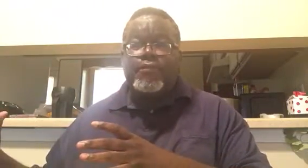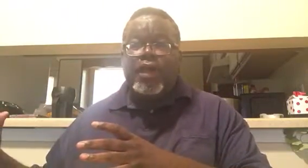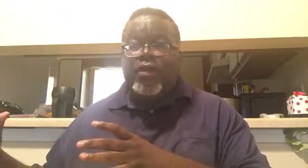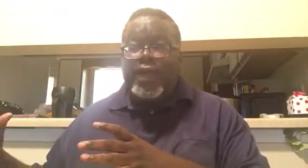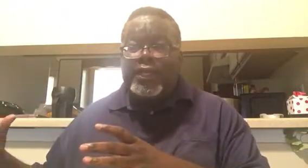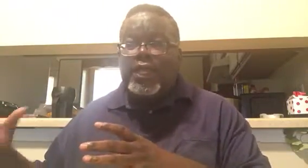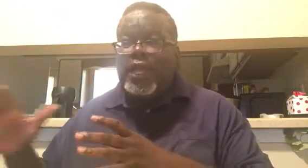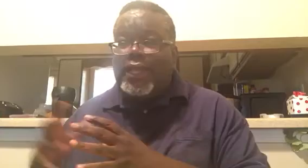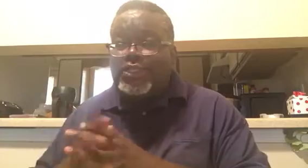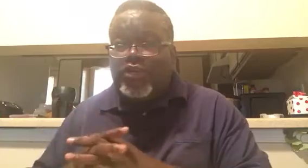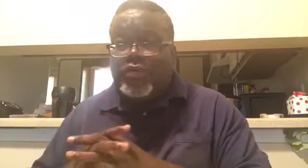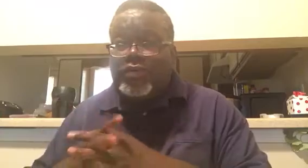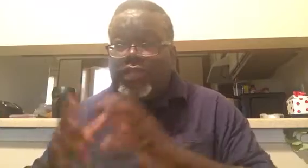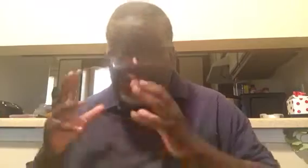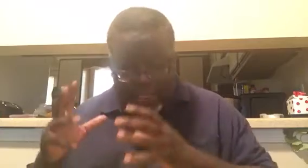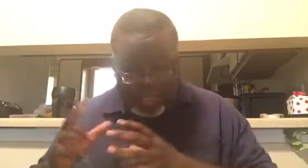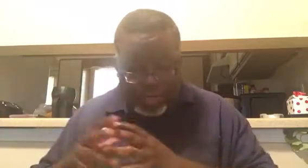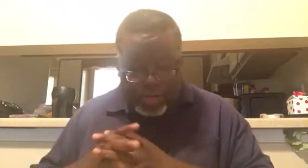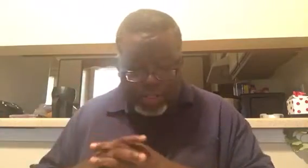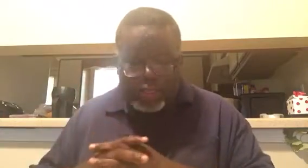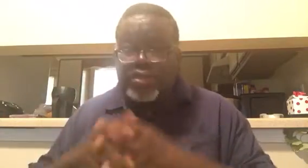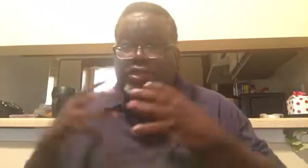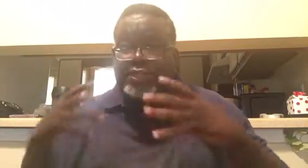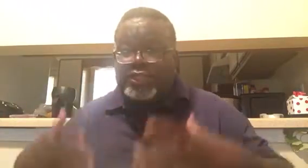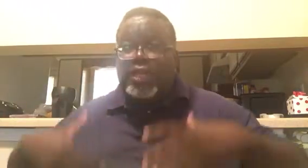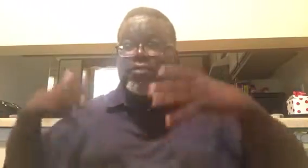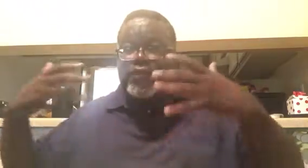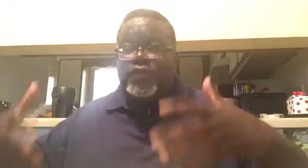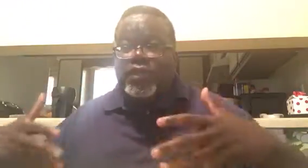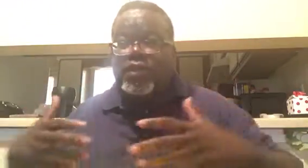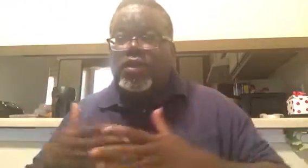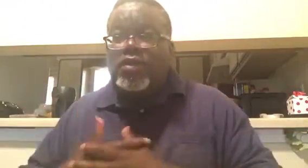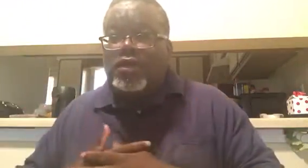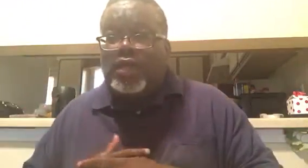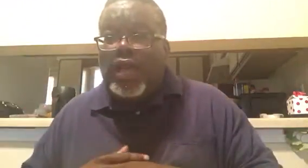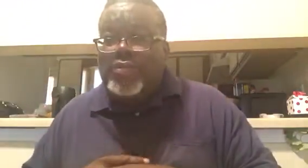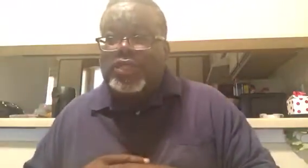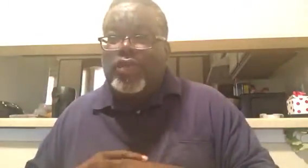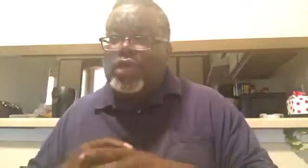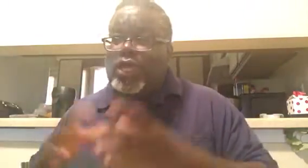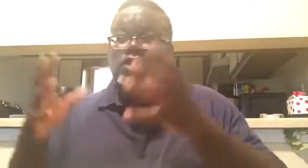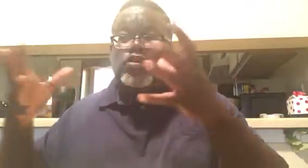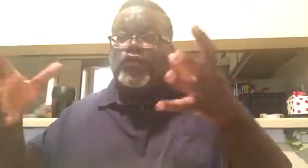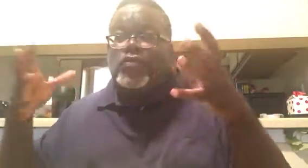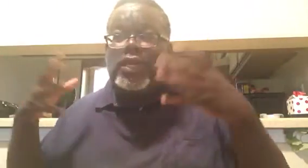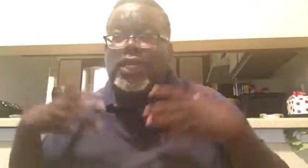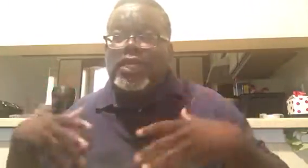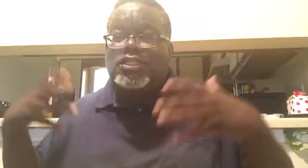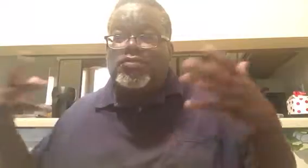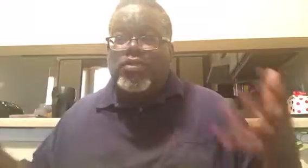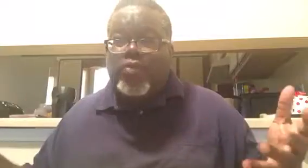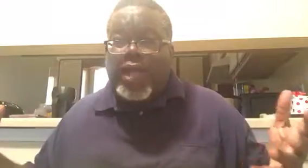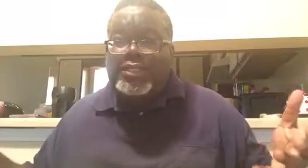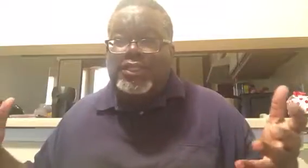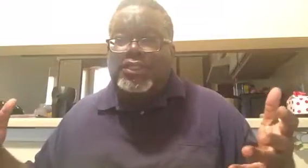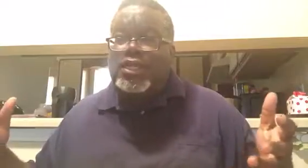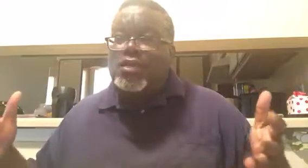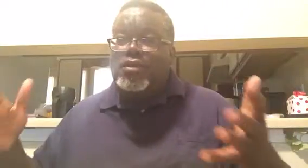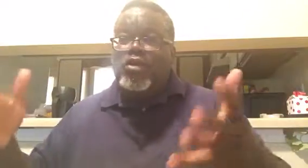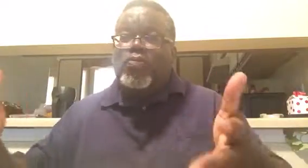All right. And so these, these are, these are just some of the comments that we're getting. So if you've been getting some surprises, you know,